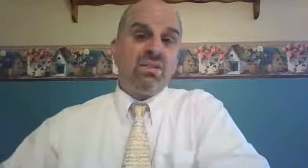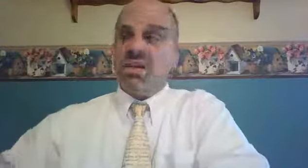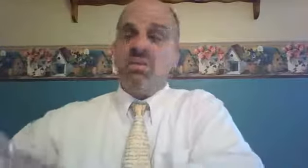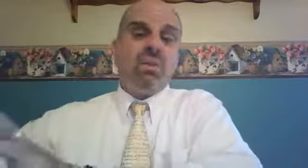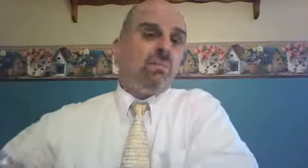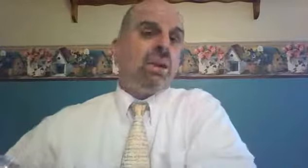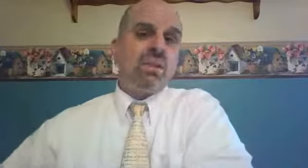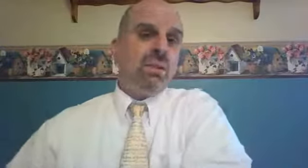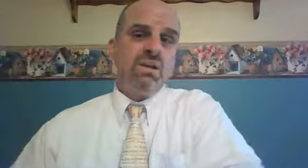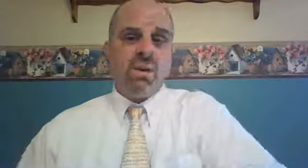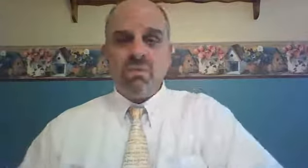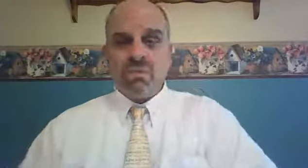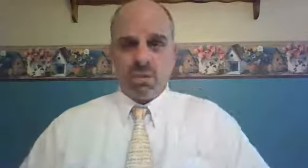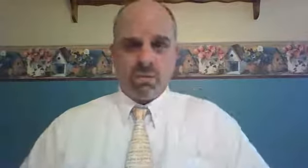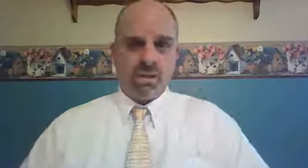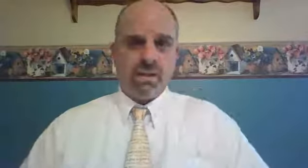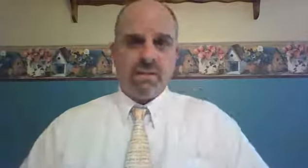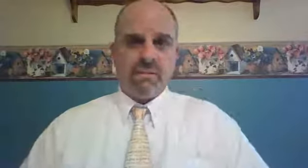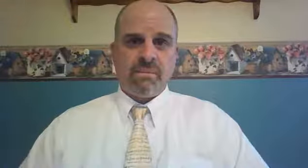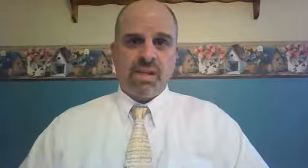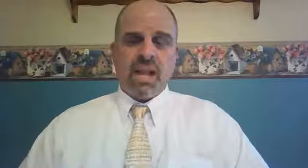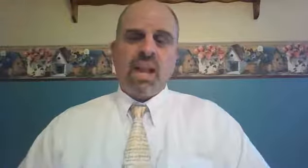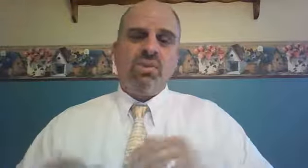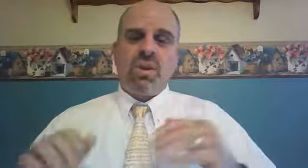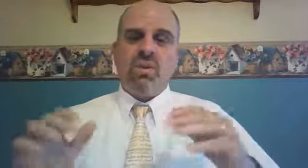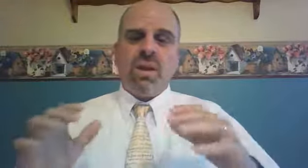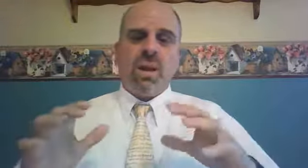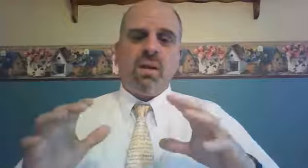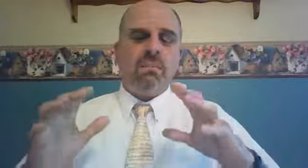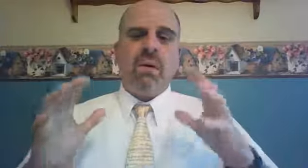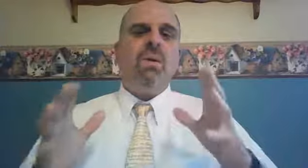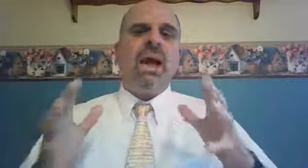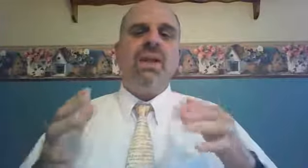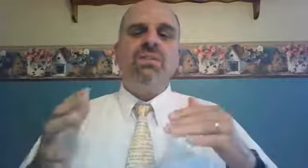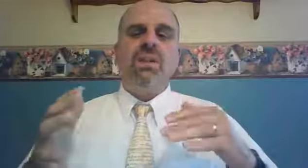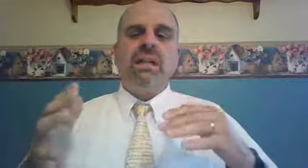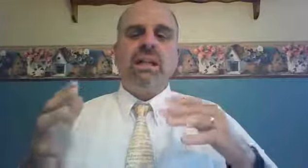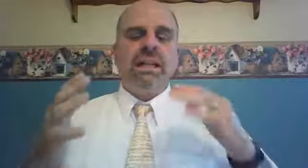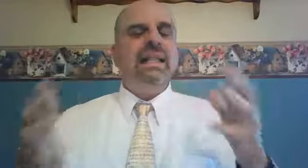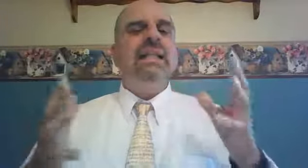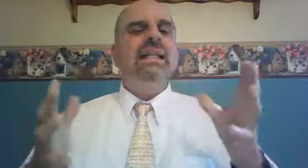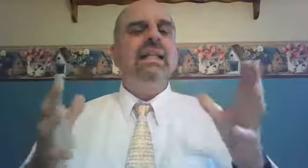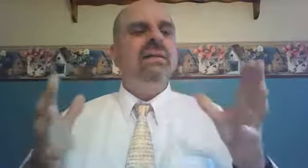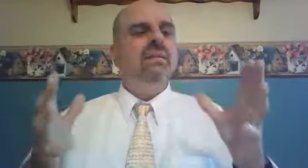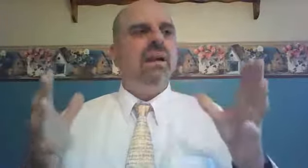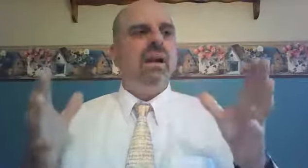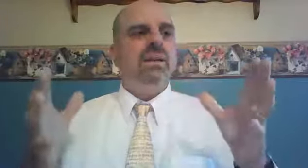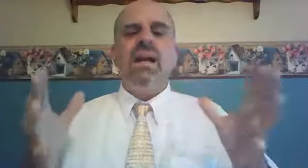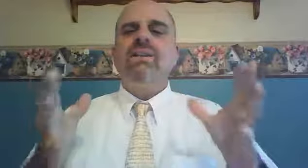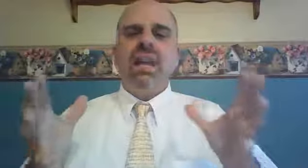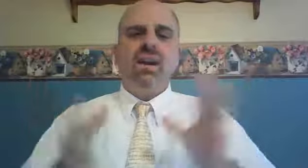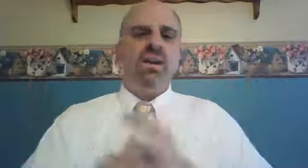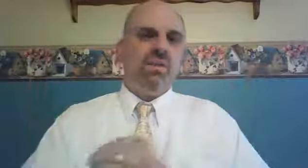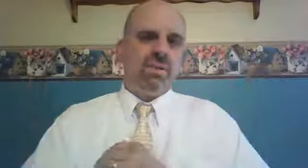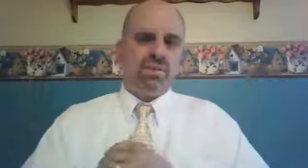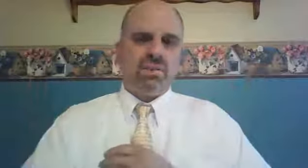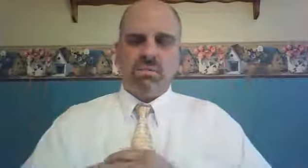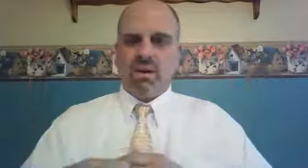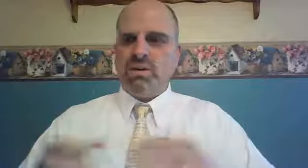declines. He doesn't want to mess up his own family. And so, Boaz legally takes care of this marriage.